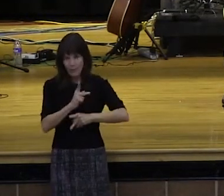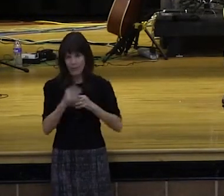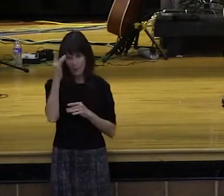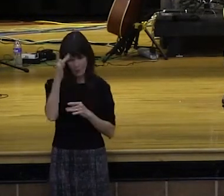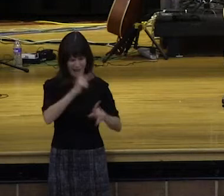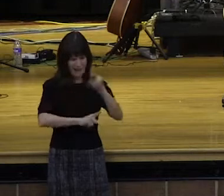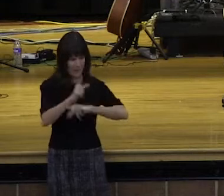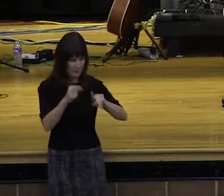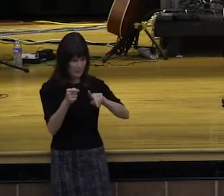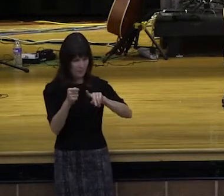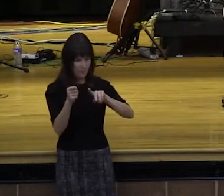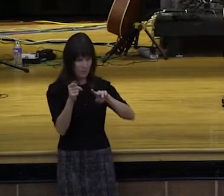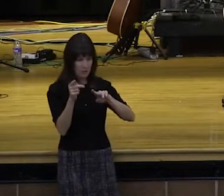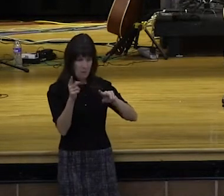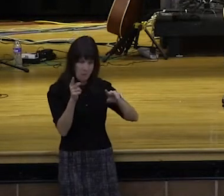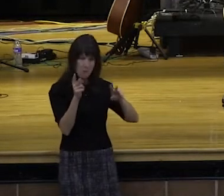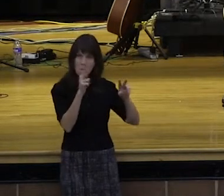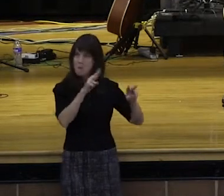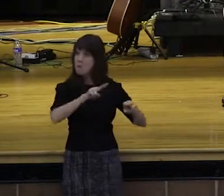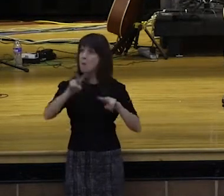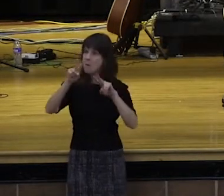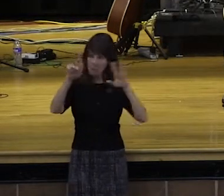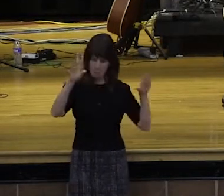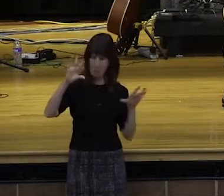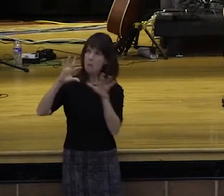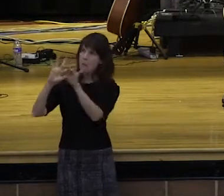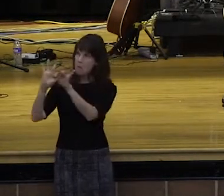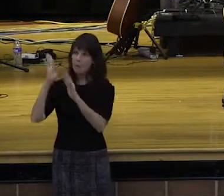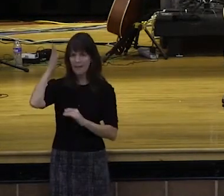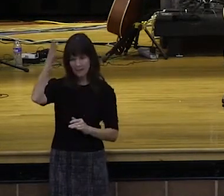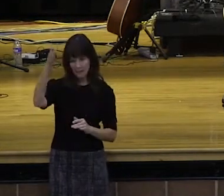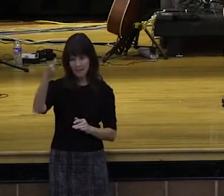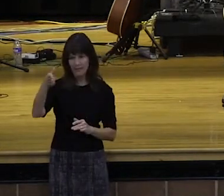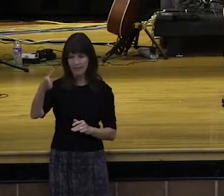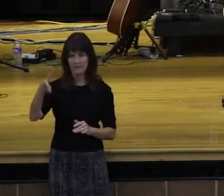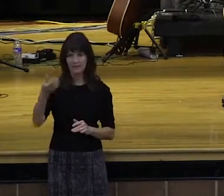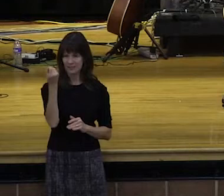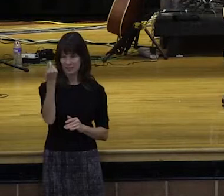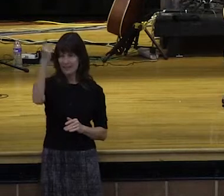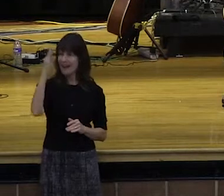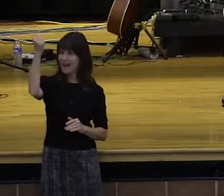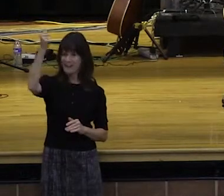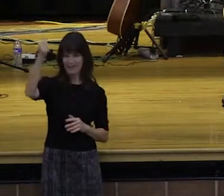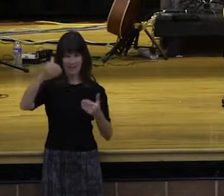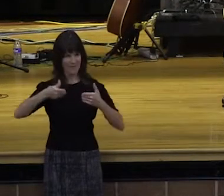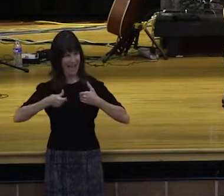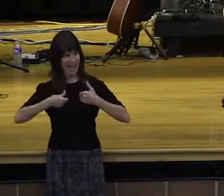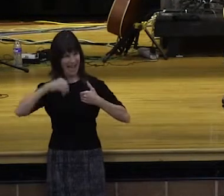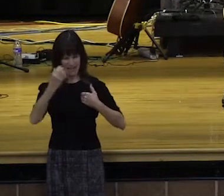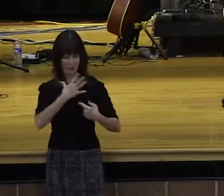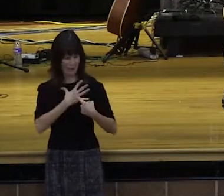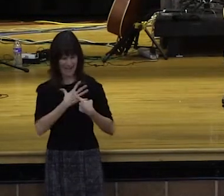He doesn't have a weak grace. He has an amazing grace. Somebody say amen. And so, just like our